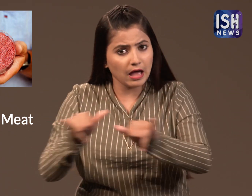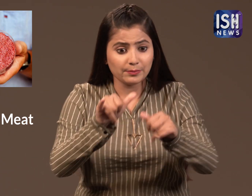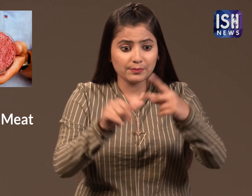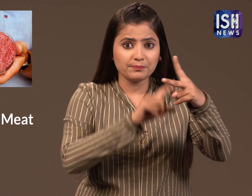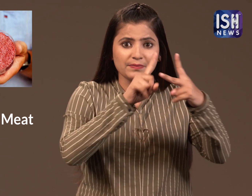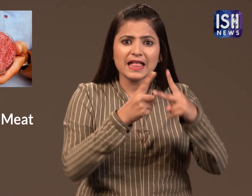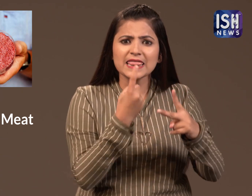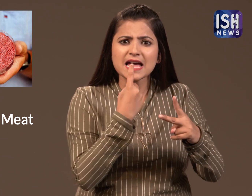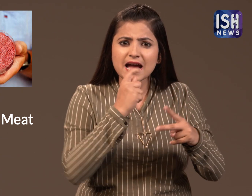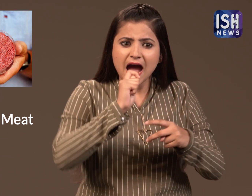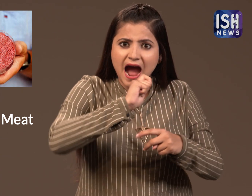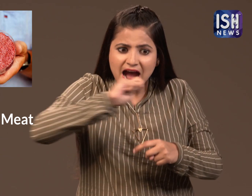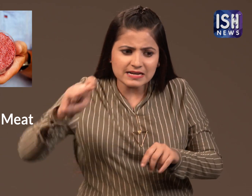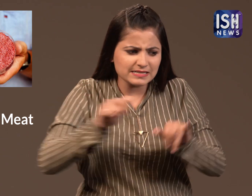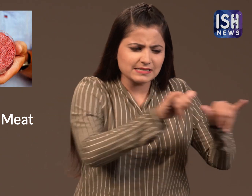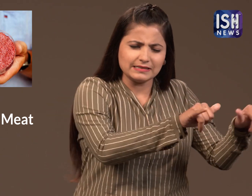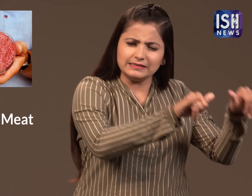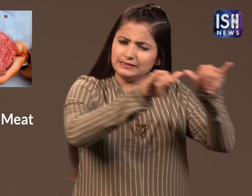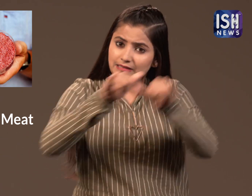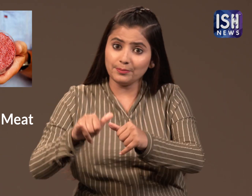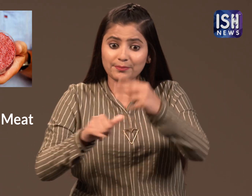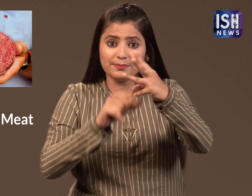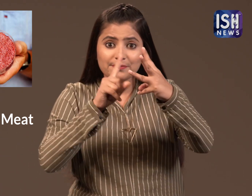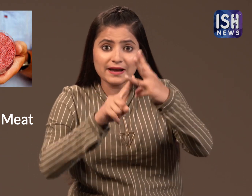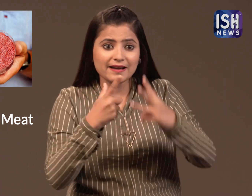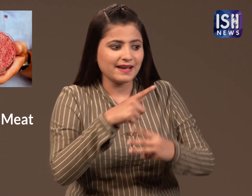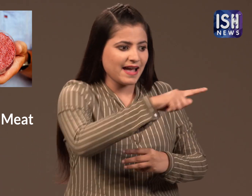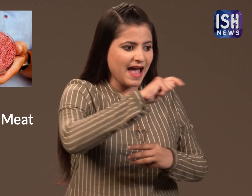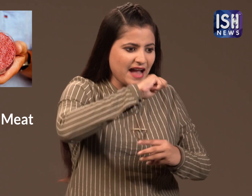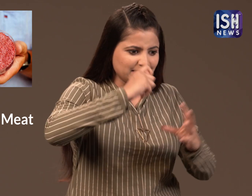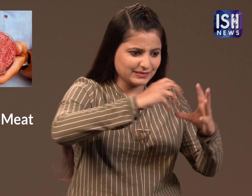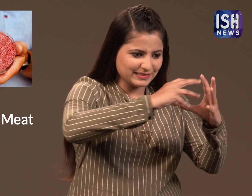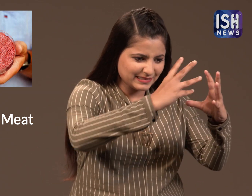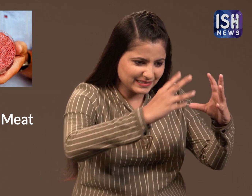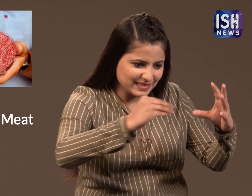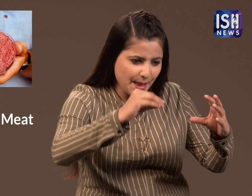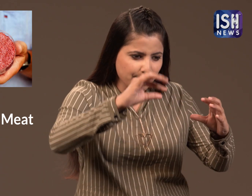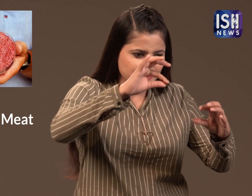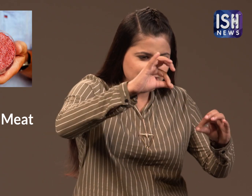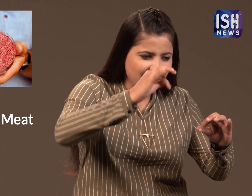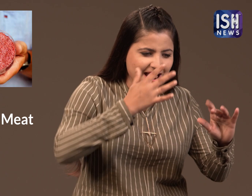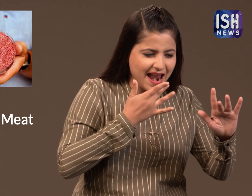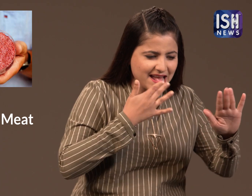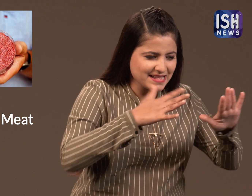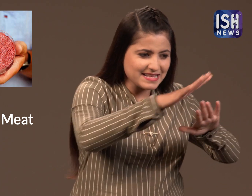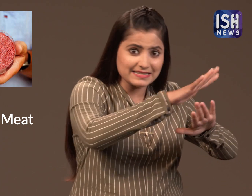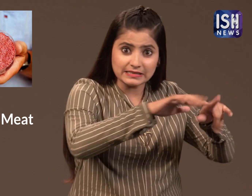The price is the same. The taste is the same. The appearance is the same as well.